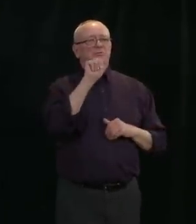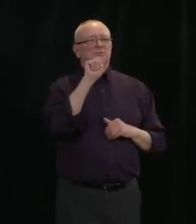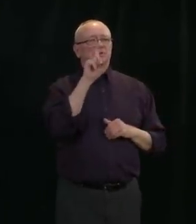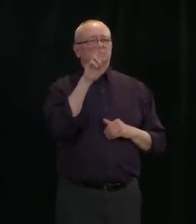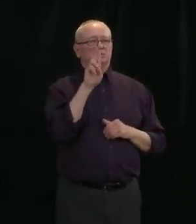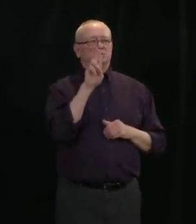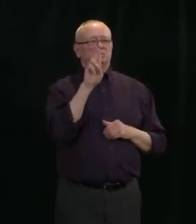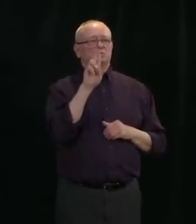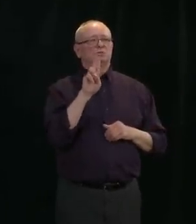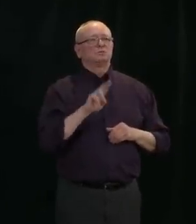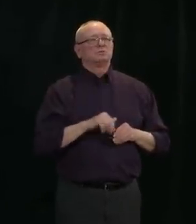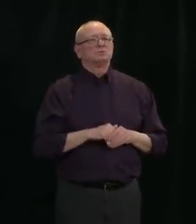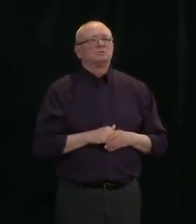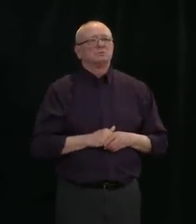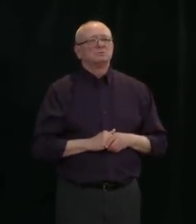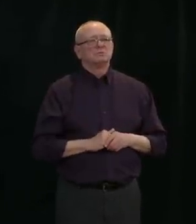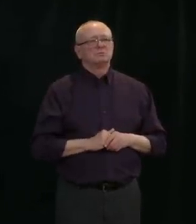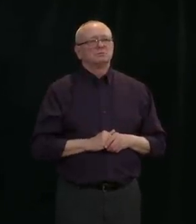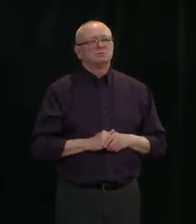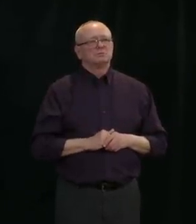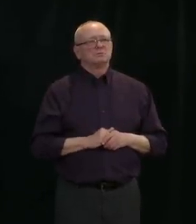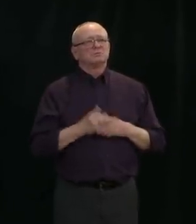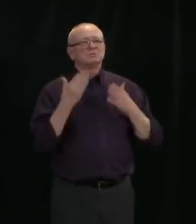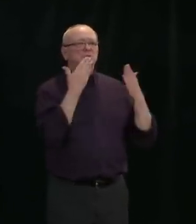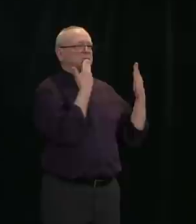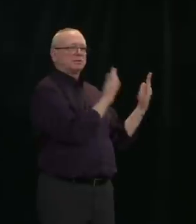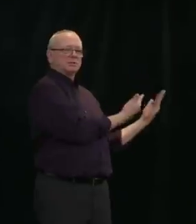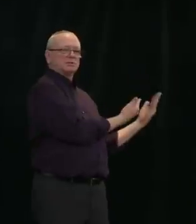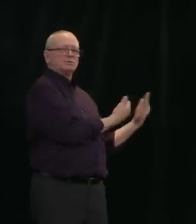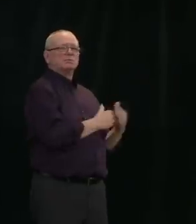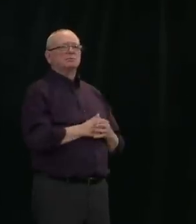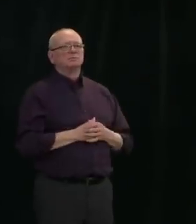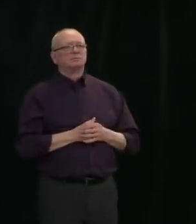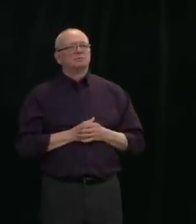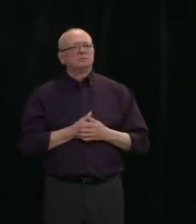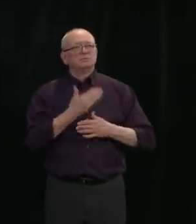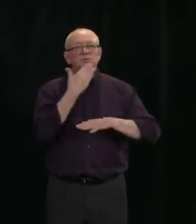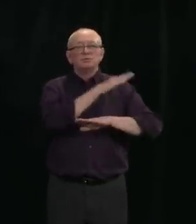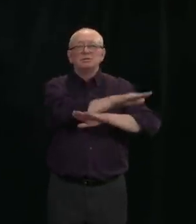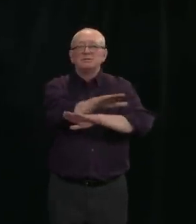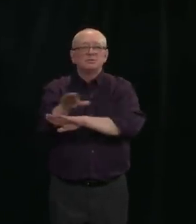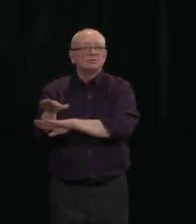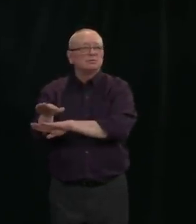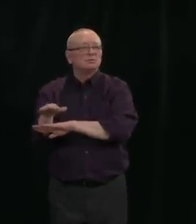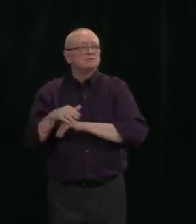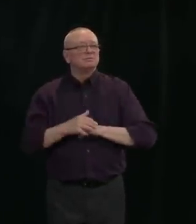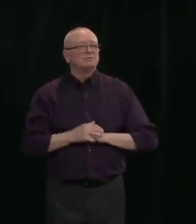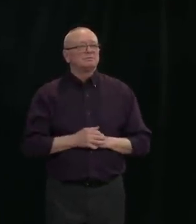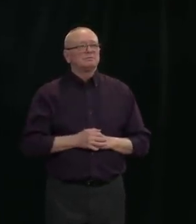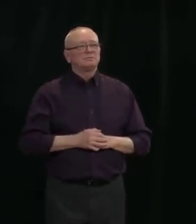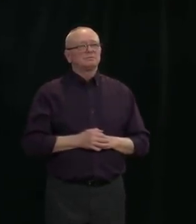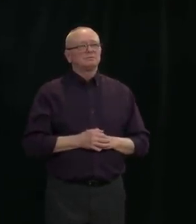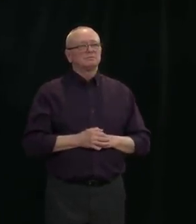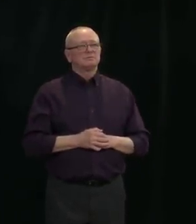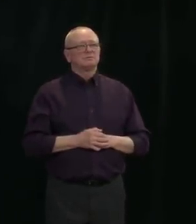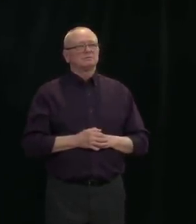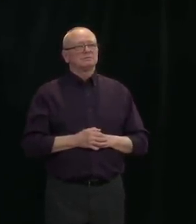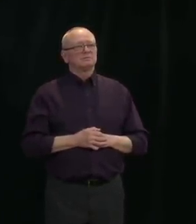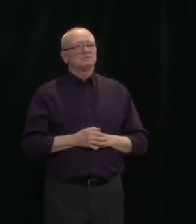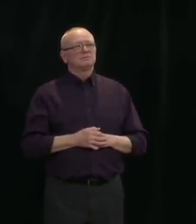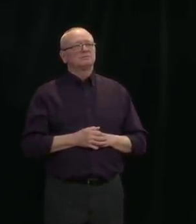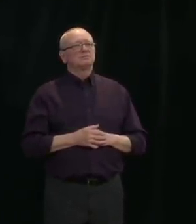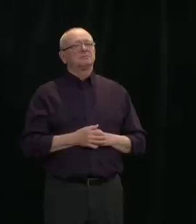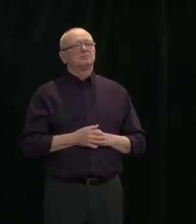Thank you, Premier Kenney, and good afternoon, everyone. As the Premier said, in